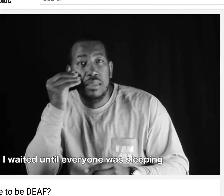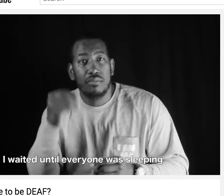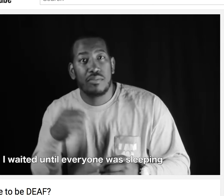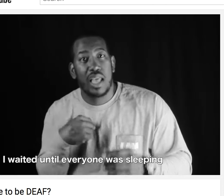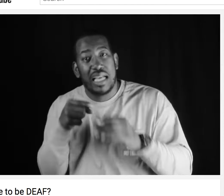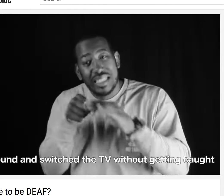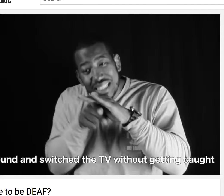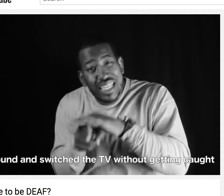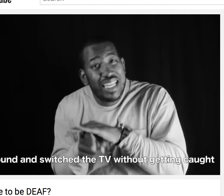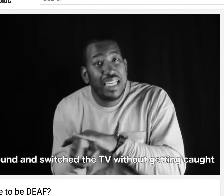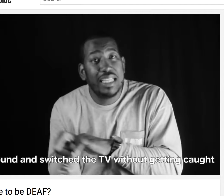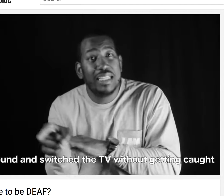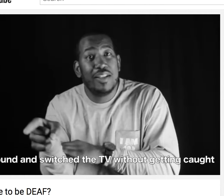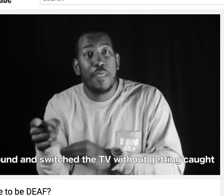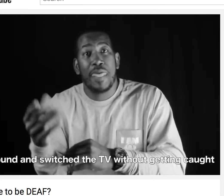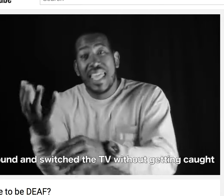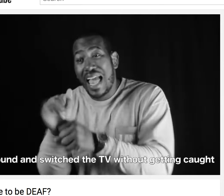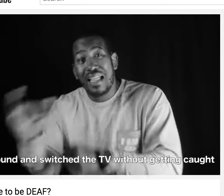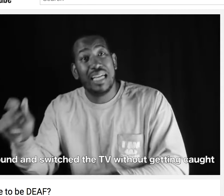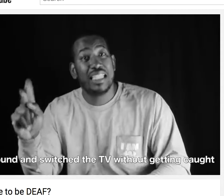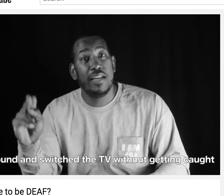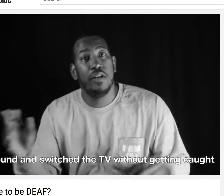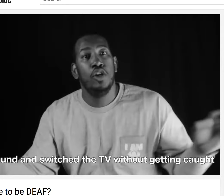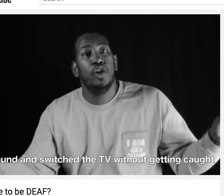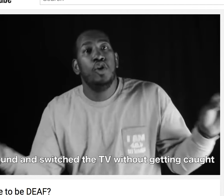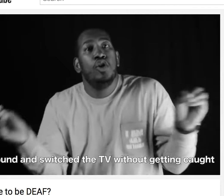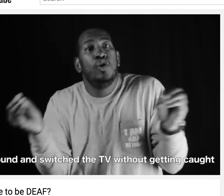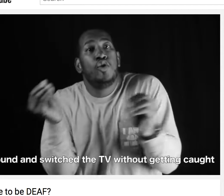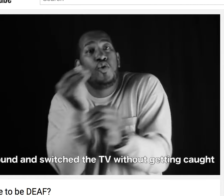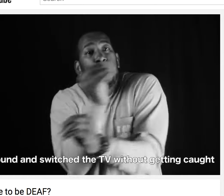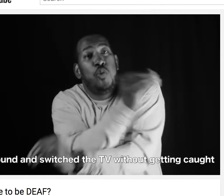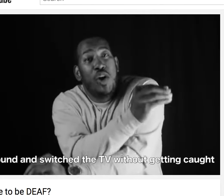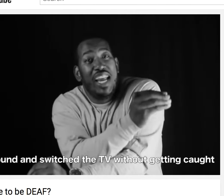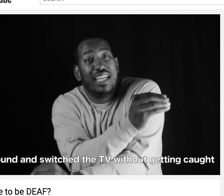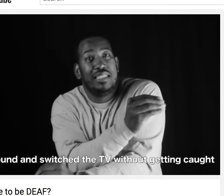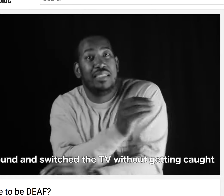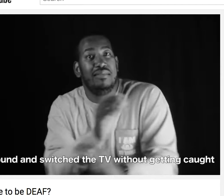Everyone is sleeping. snuck around and switched the TVs without getting caught.